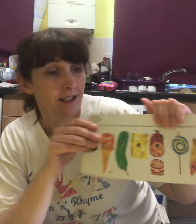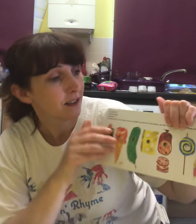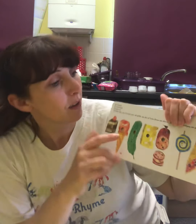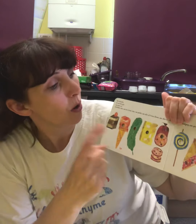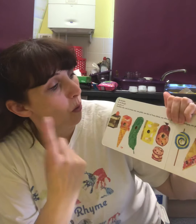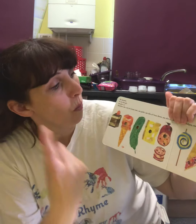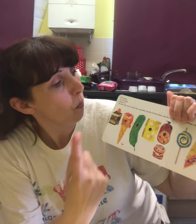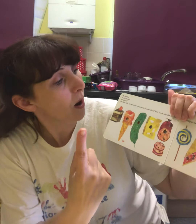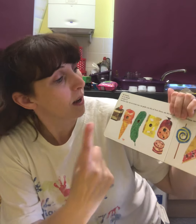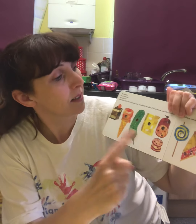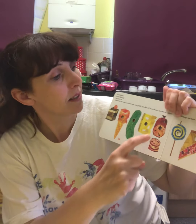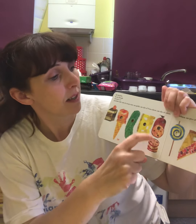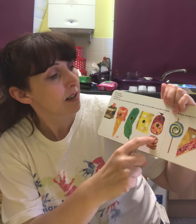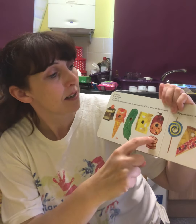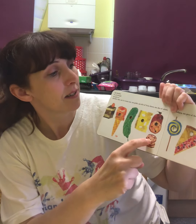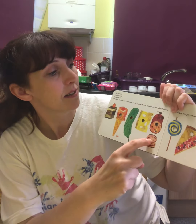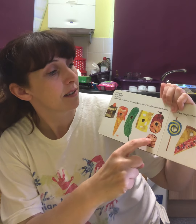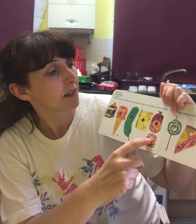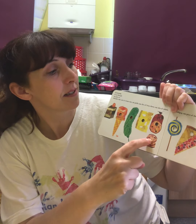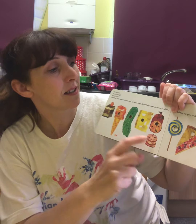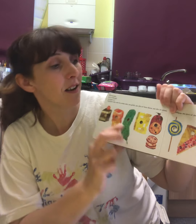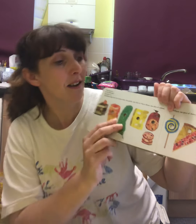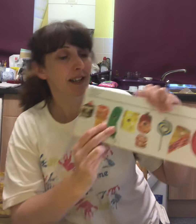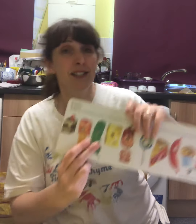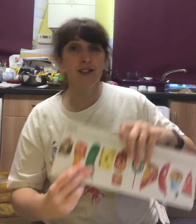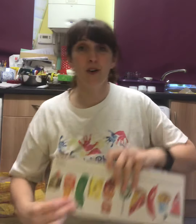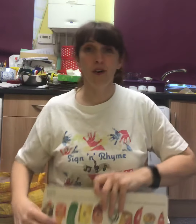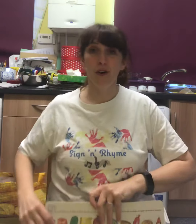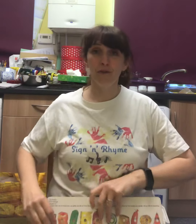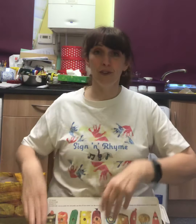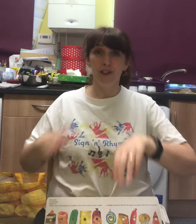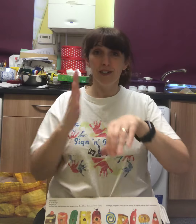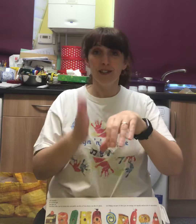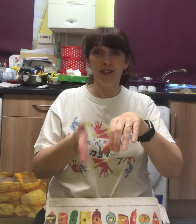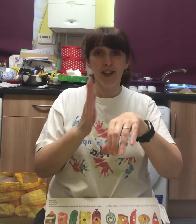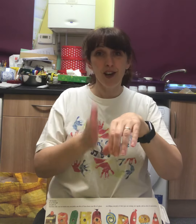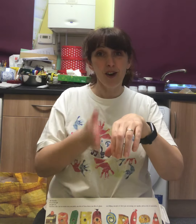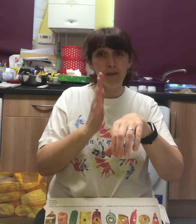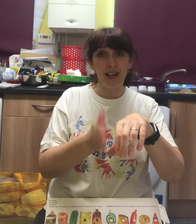One slice of salami.